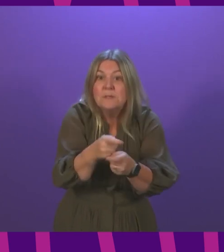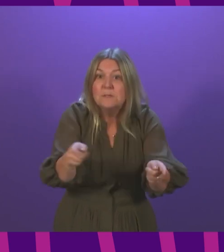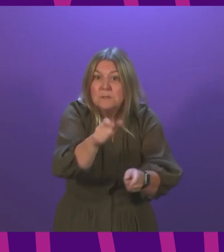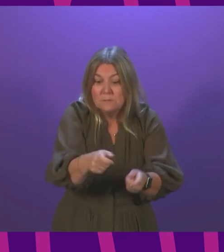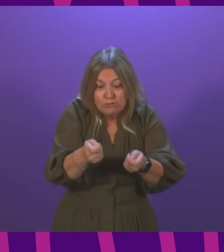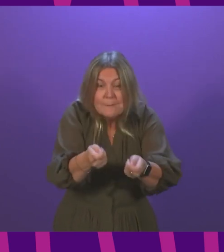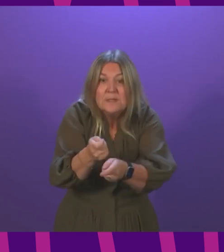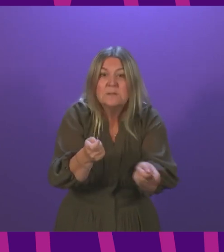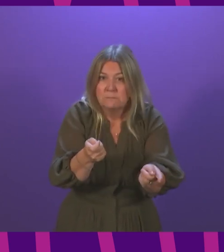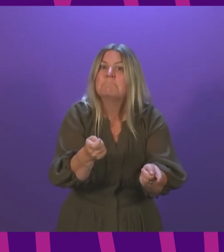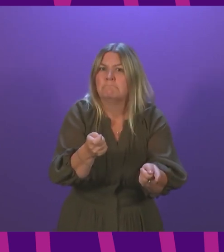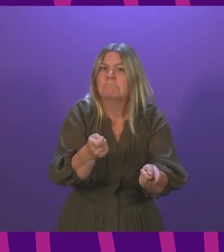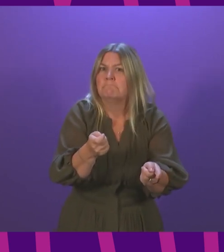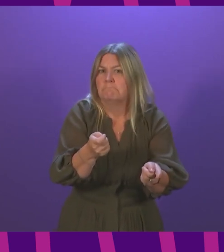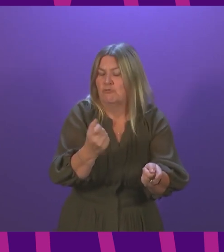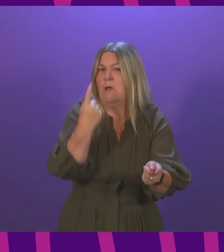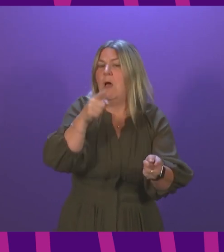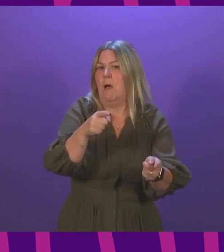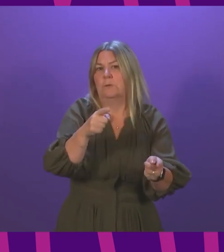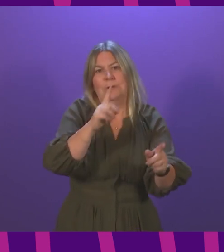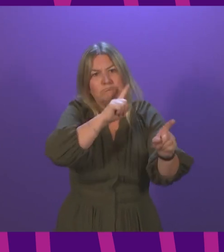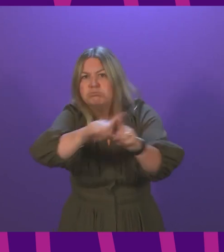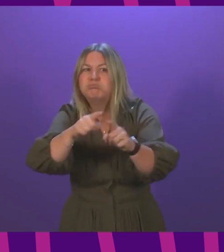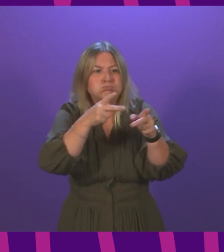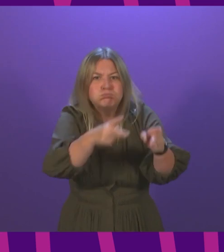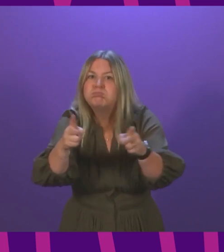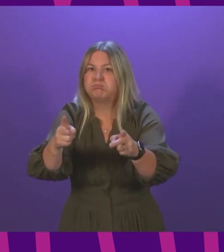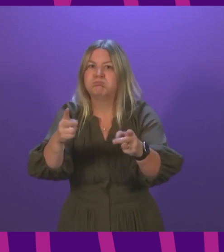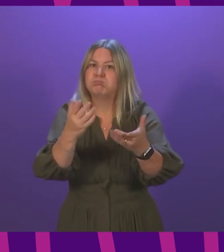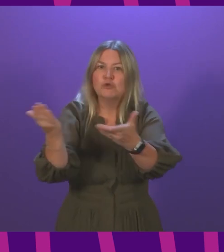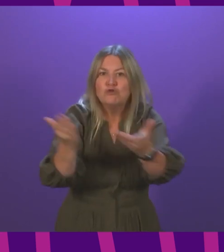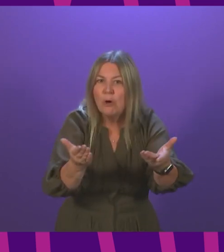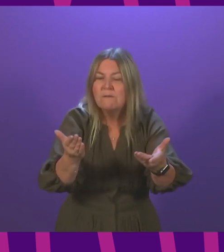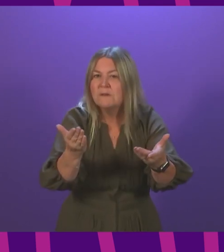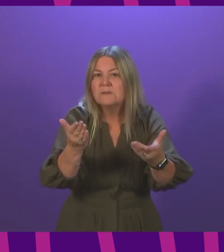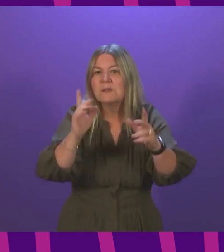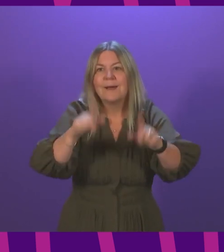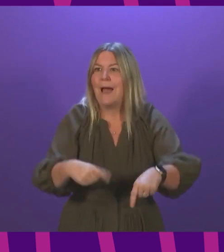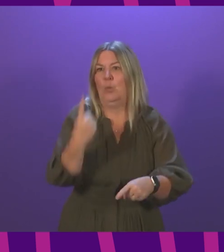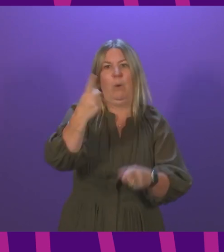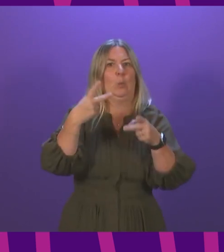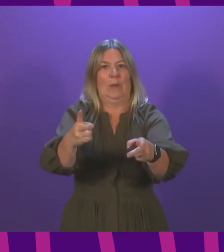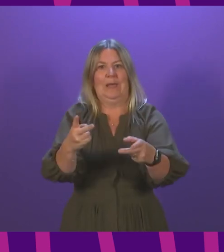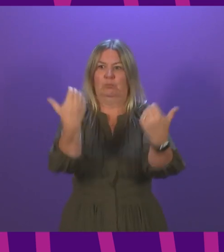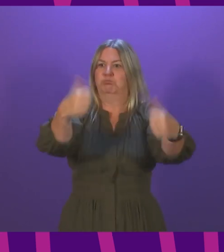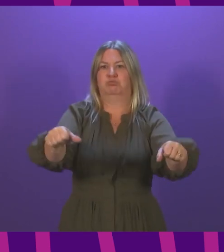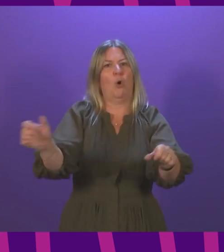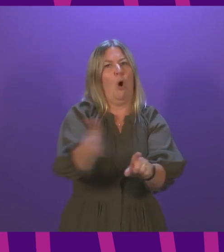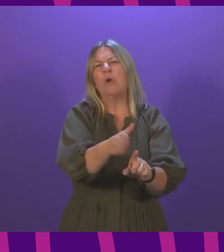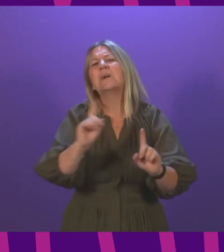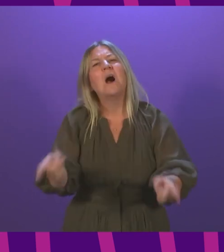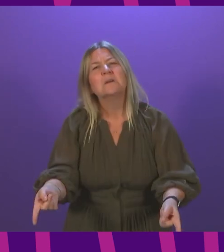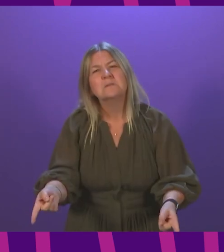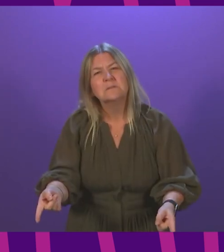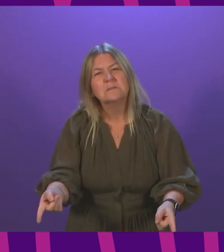that we need a range of different interventions and services and that there cannot be a one-size-fits-all approach. I actually think that is a welcome step forward from the